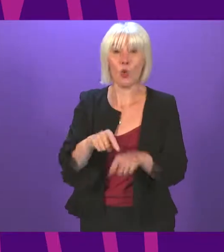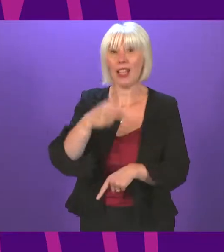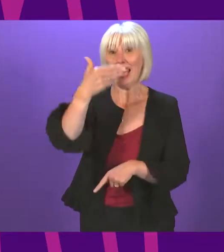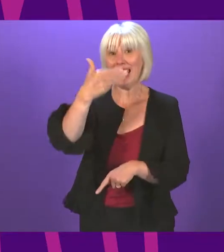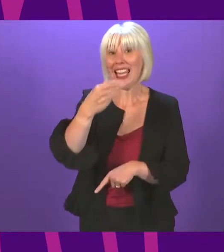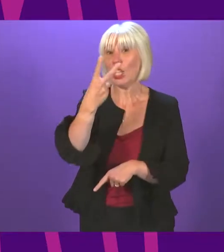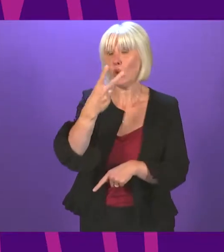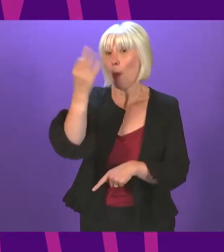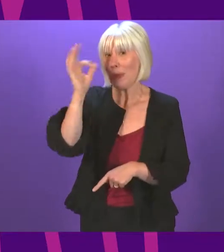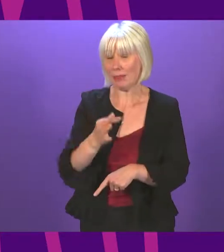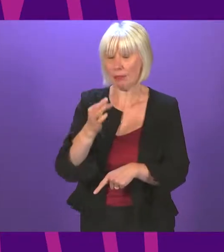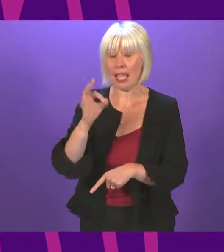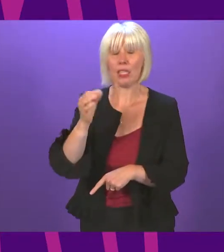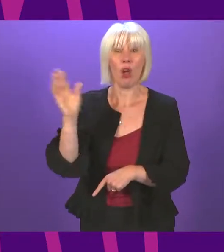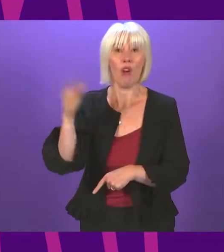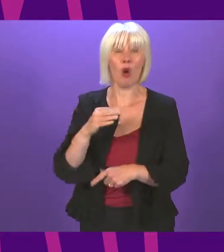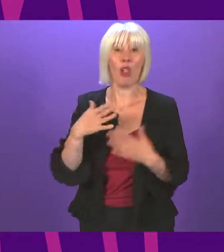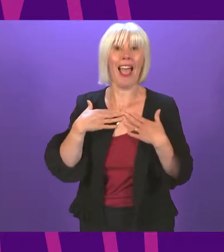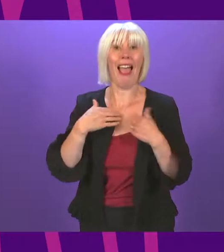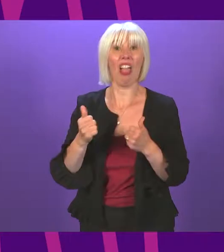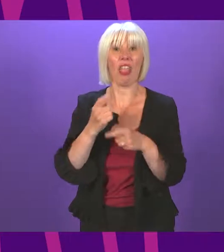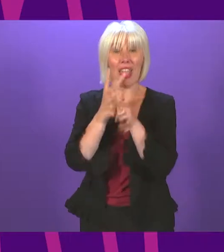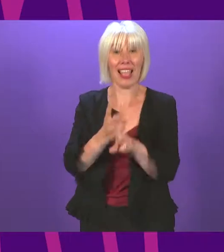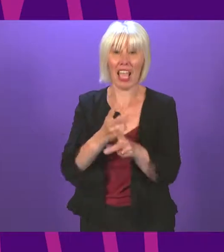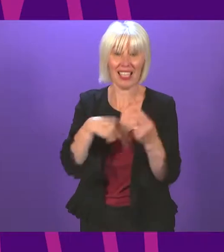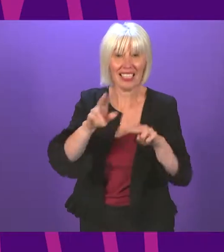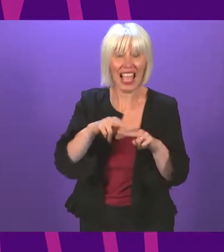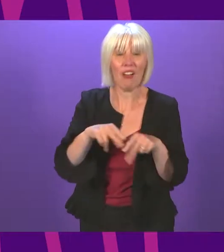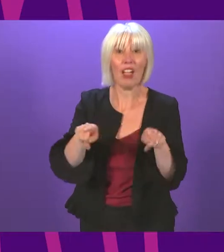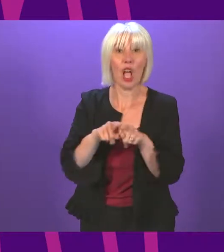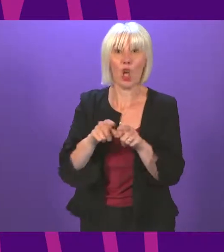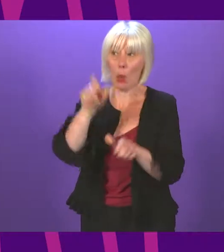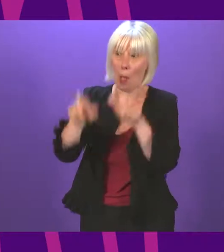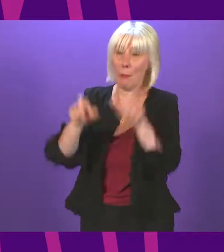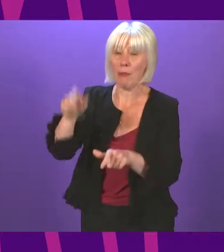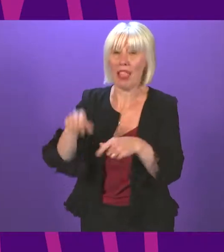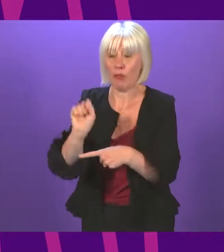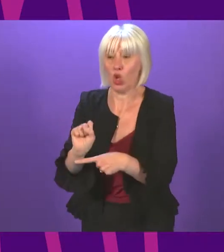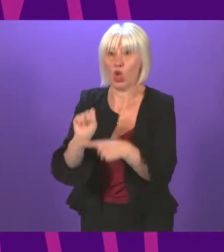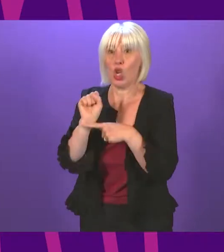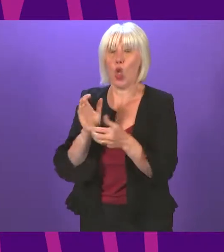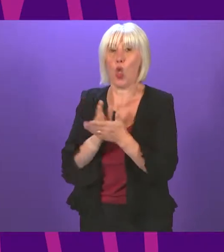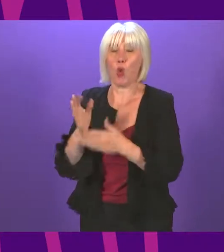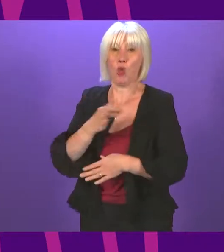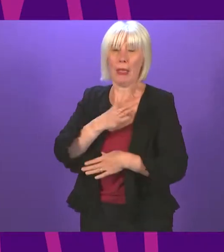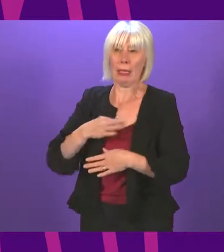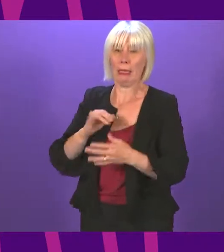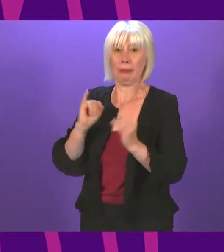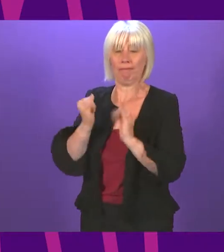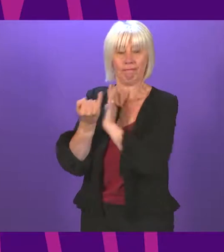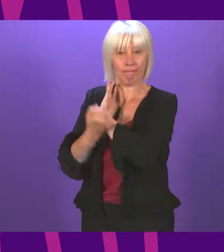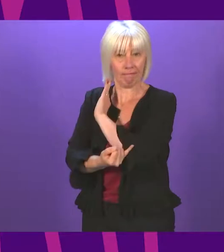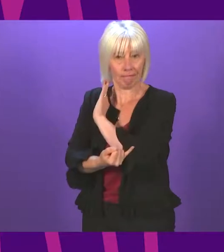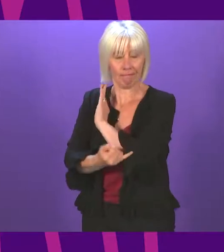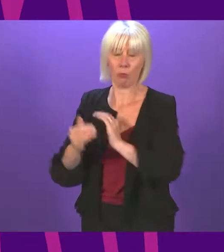healthcare staff and 94% of individuals who are shielding due to clinical vulnerability. Although enormous